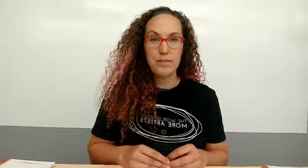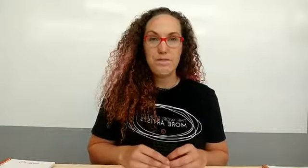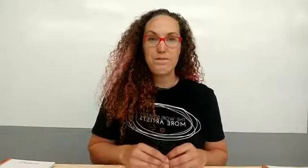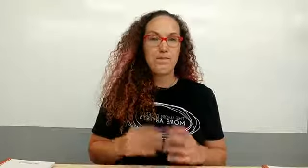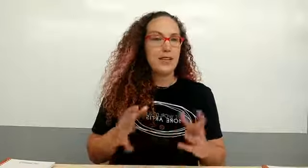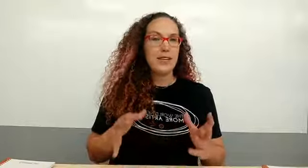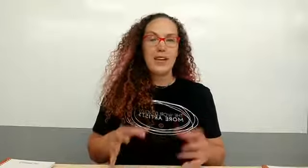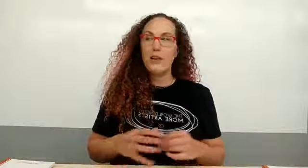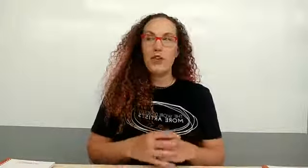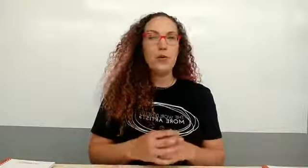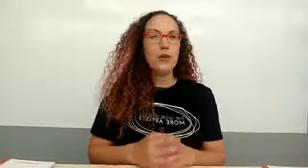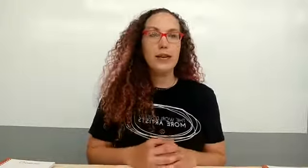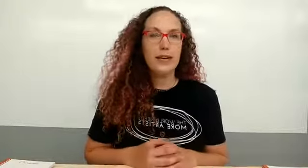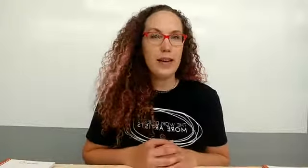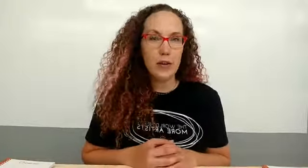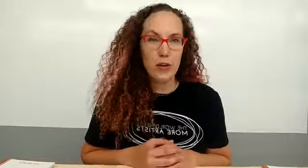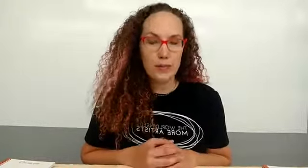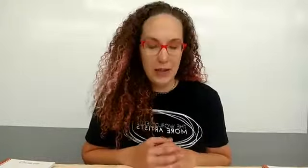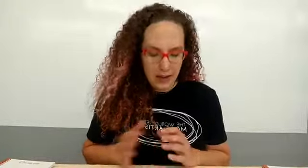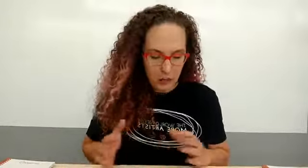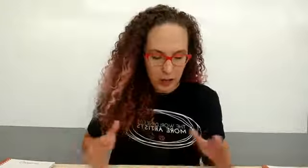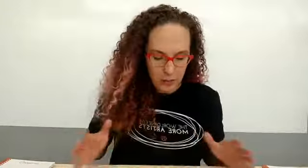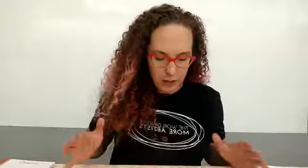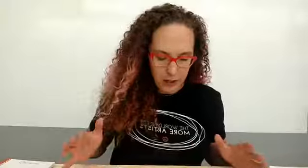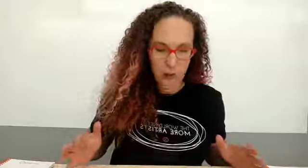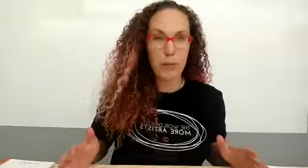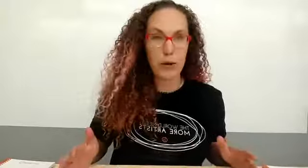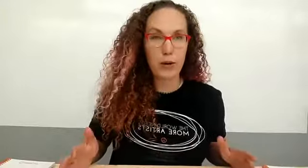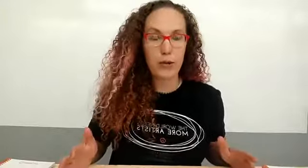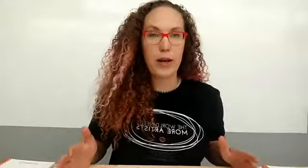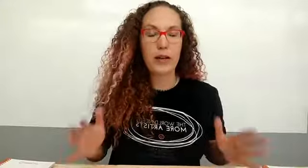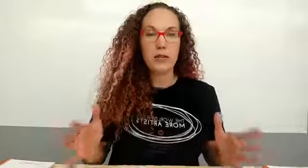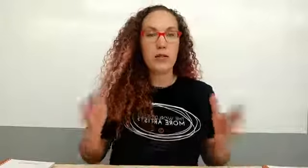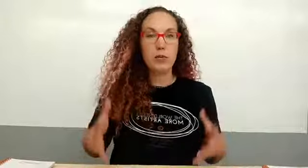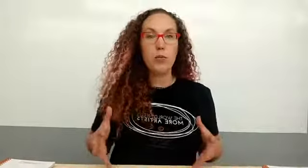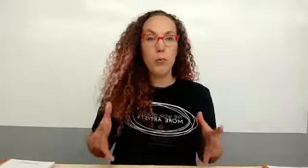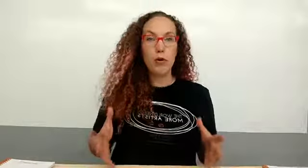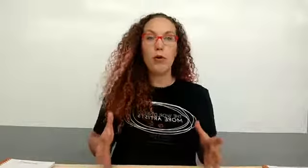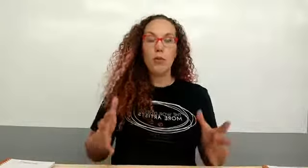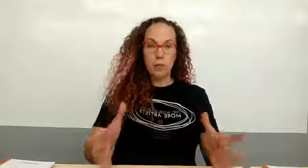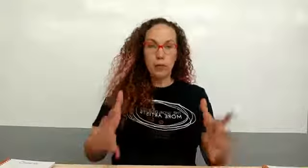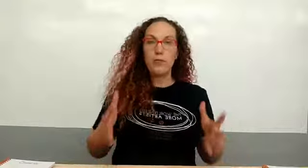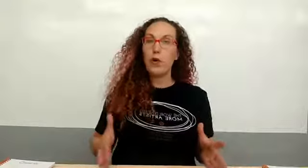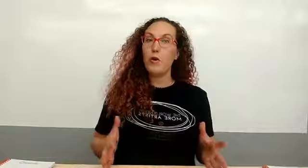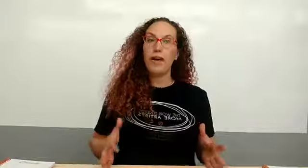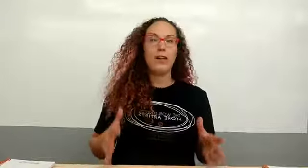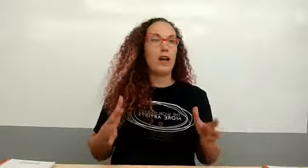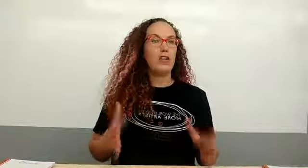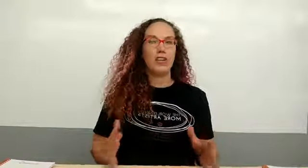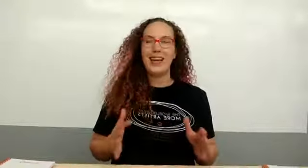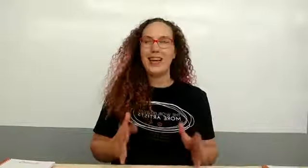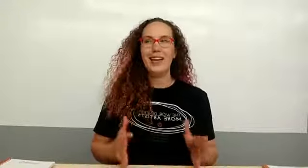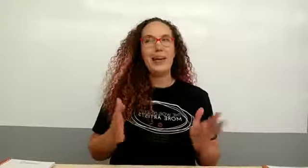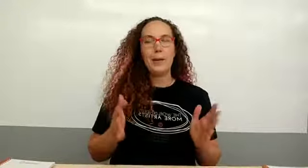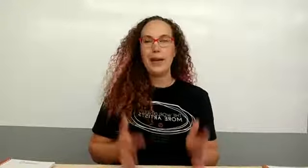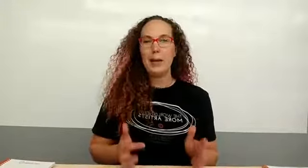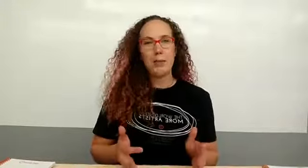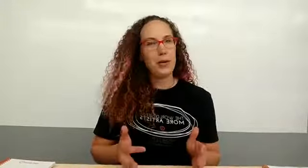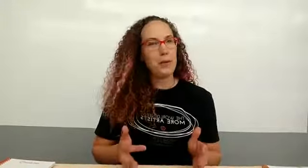if you are in that group and that'll probably be like november okay so that's where we'll pull the full beta launch again it may not be pretty